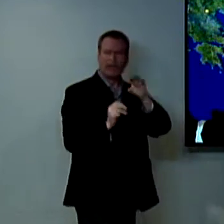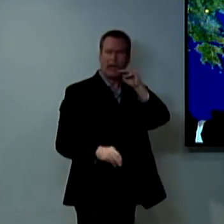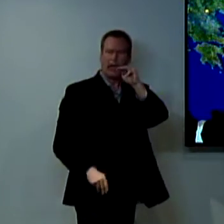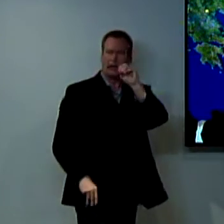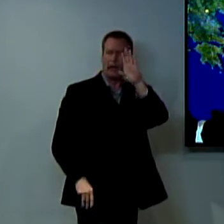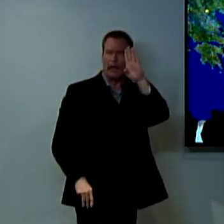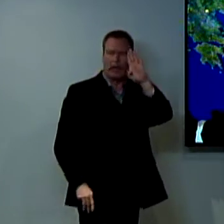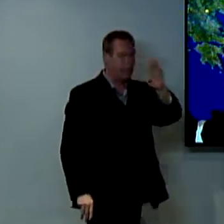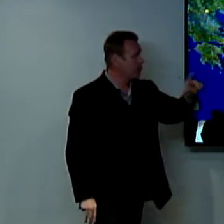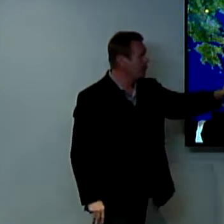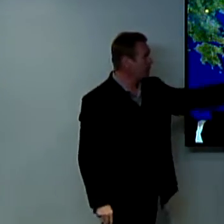and they formed a mob